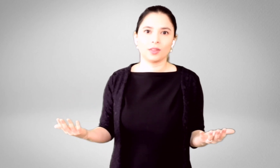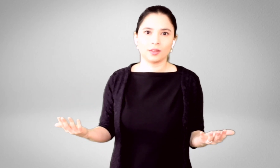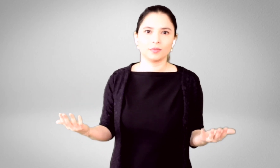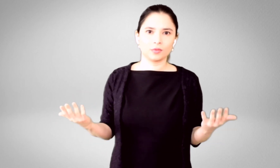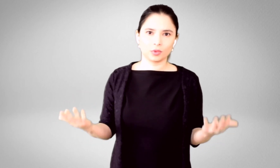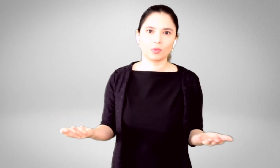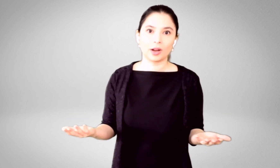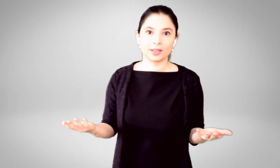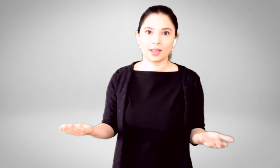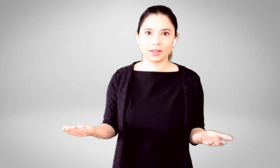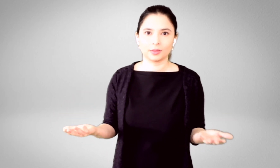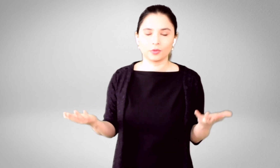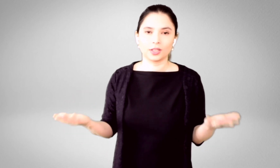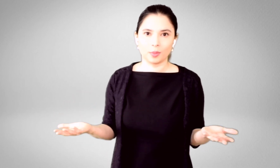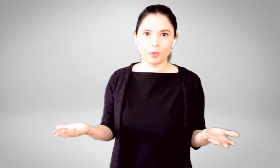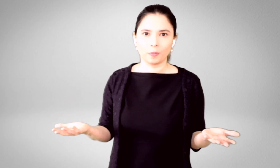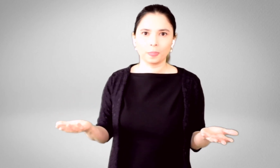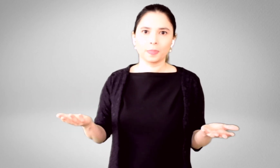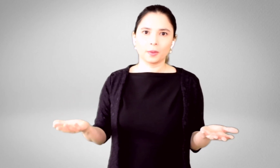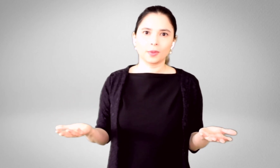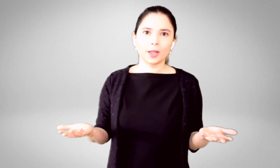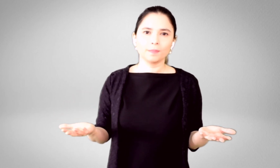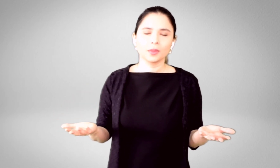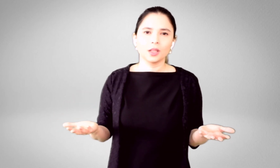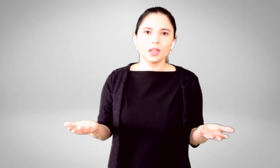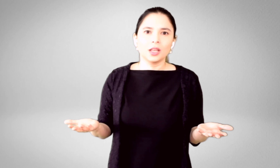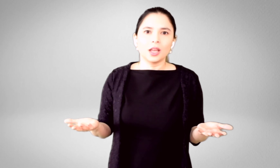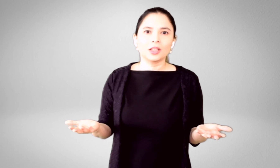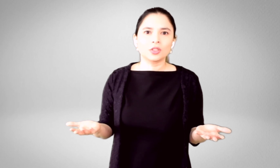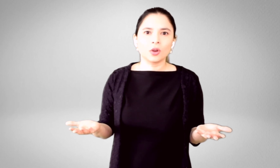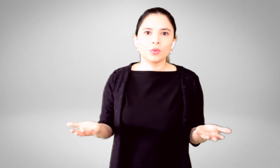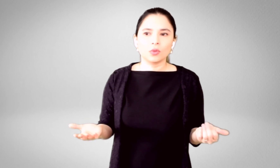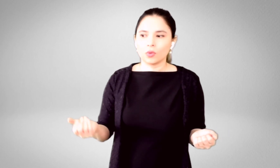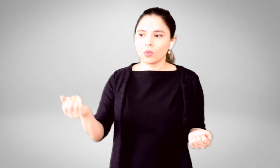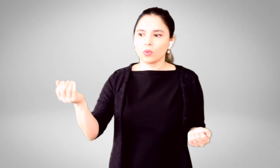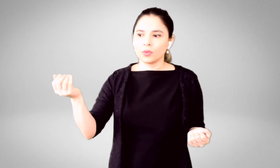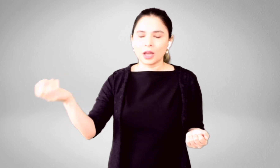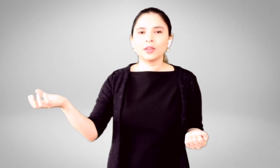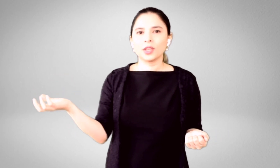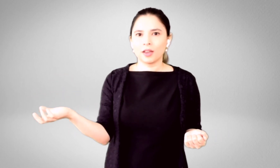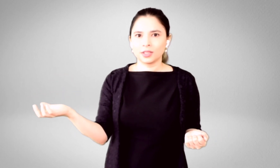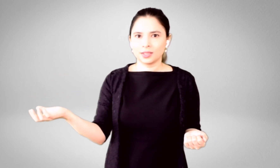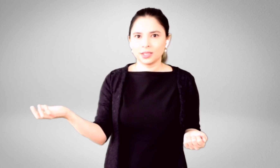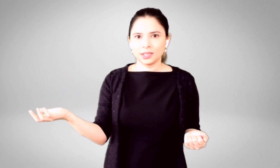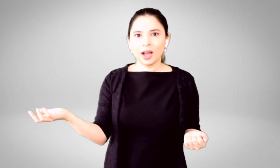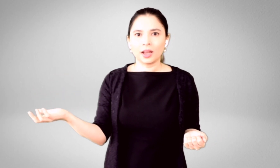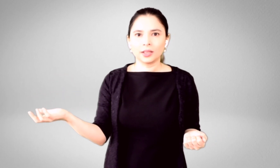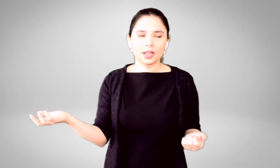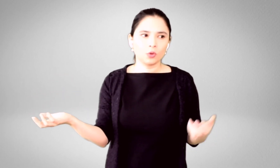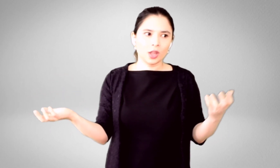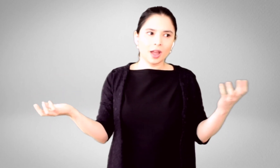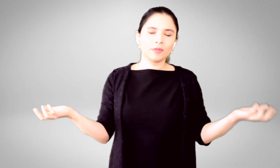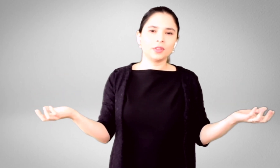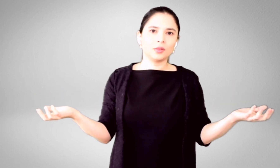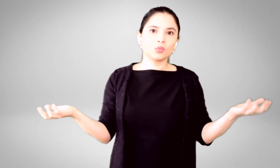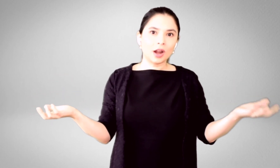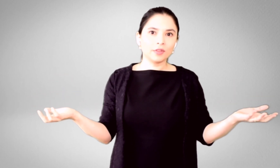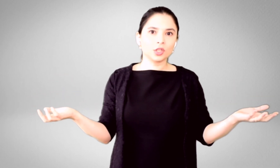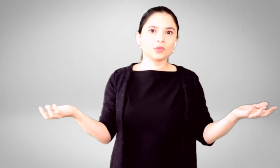with it, right? For example. Okay? And so, now that we have this ETI, and we have the revenues